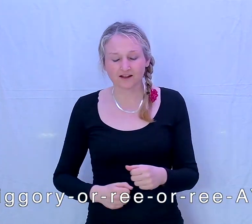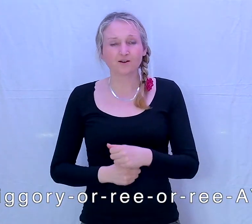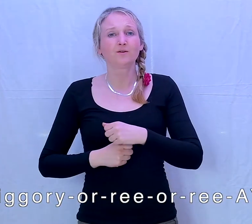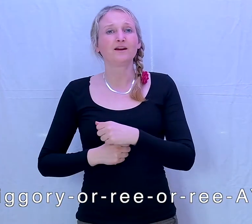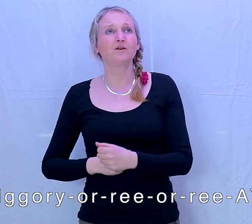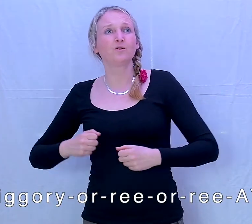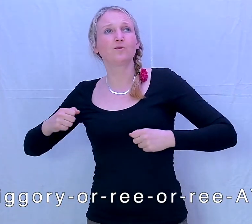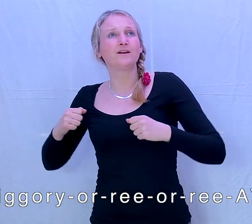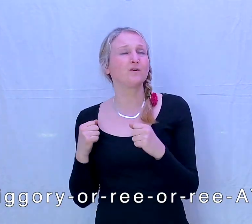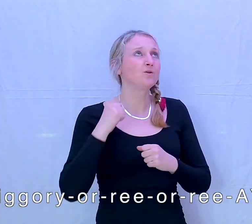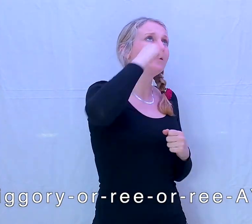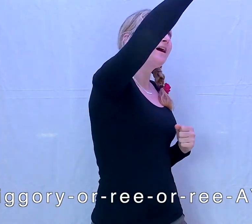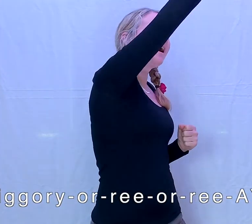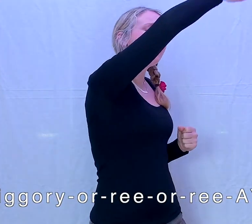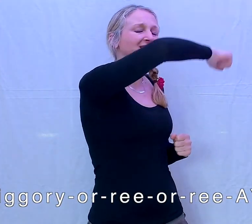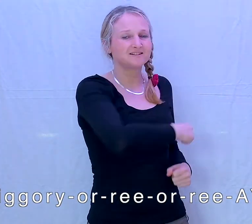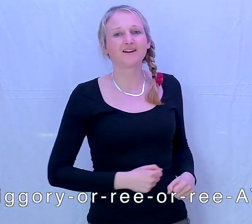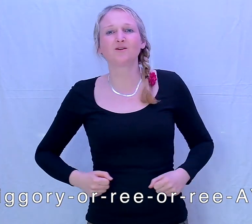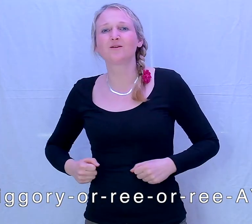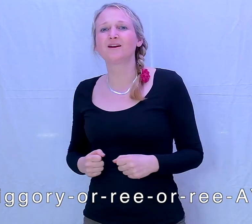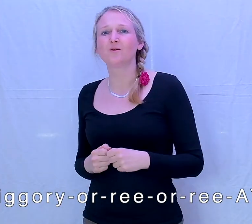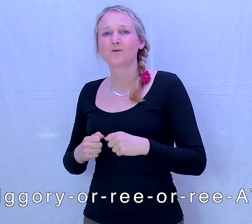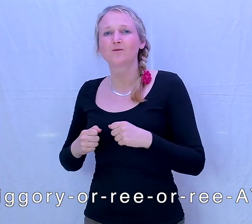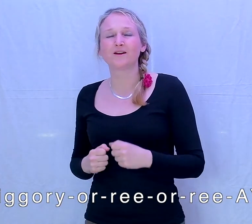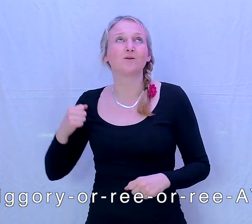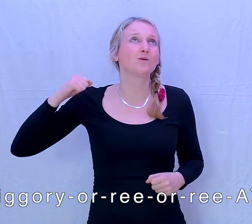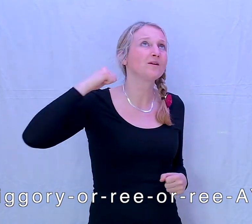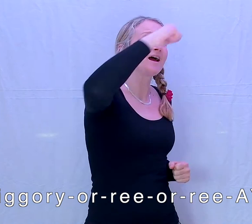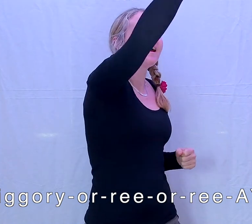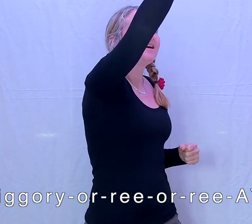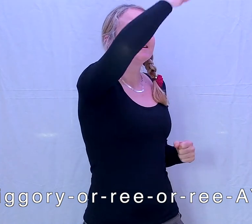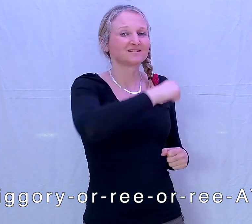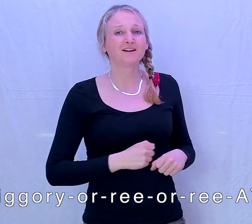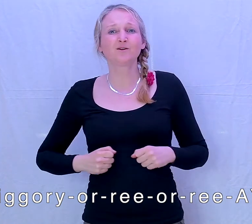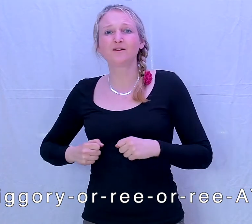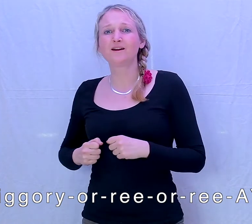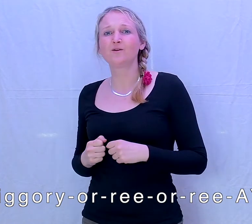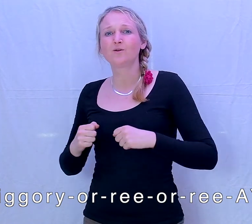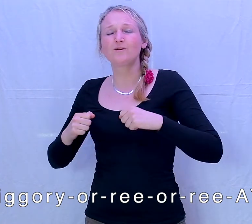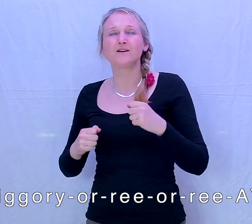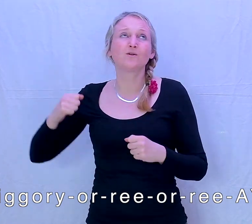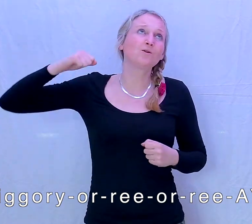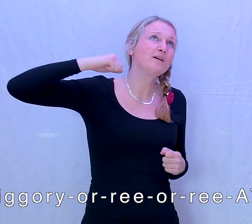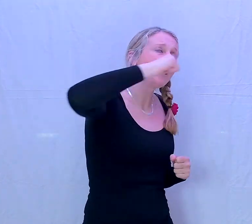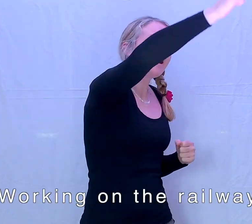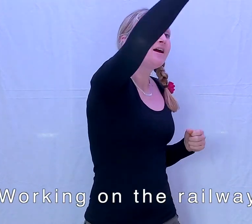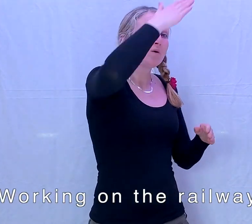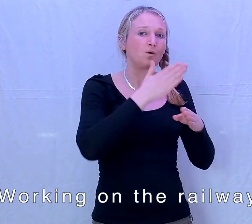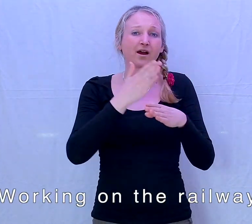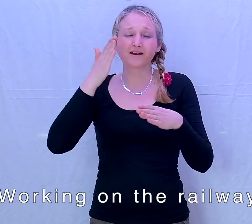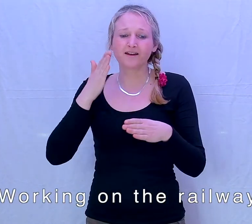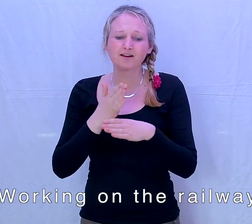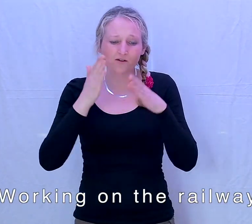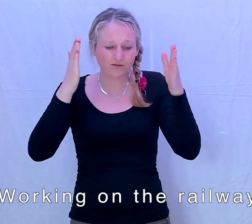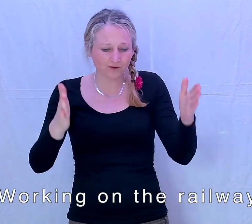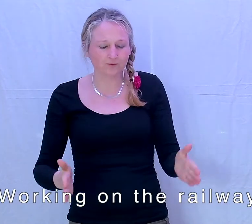Tiggery-oh-ree-oh-ree-ay, Tiggery-oh-ree-oh-ree-ay, Tiggery-oh-ree-oh-ree-ay, working on the